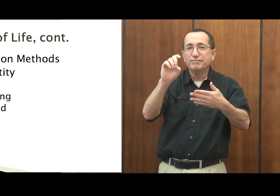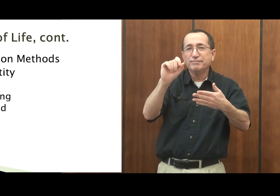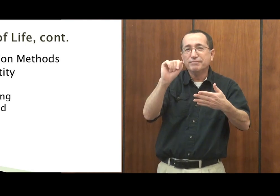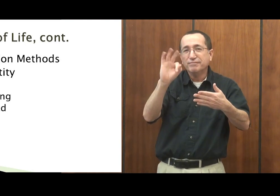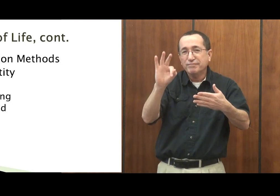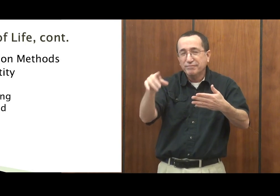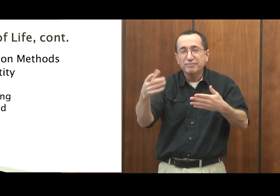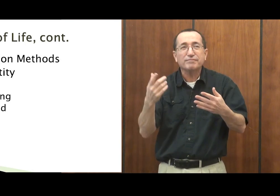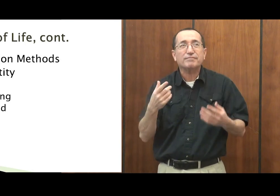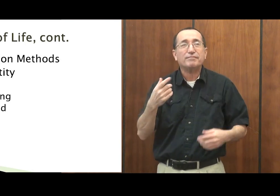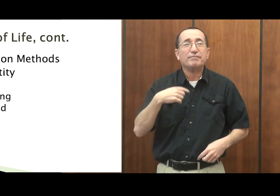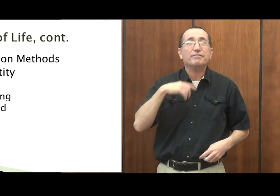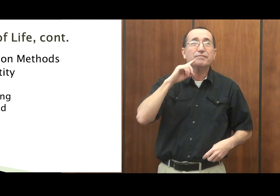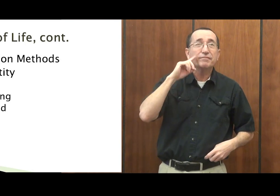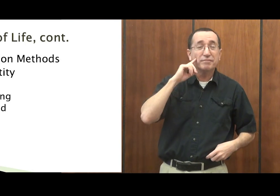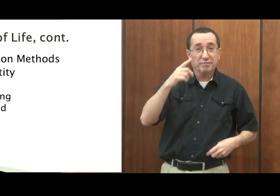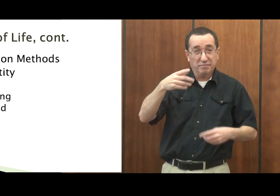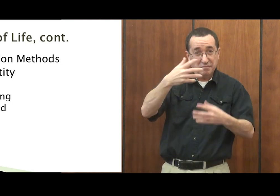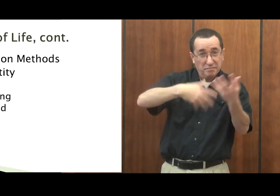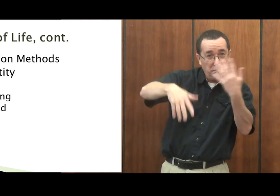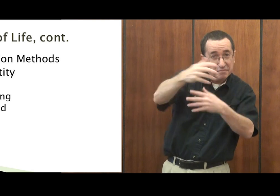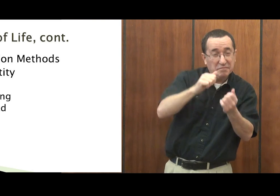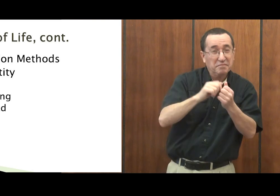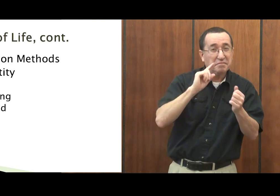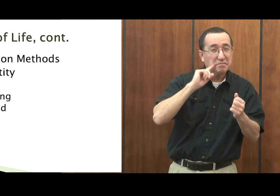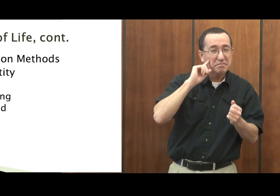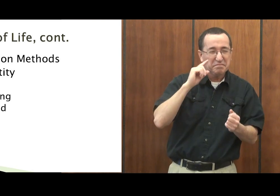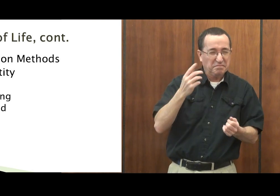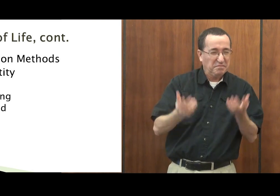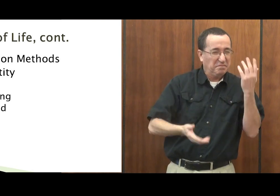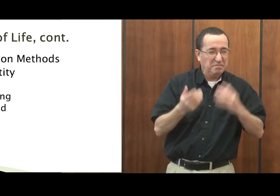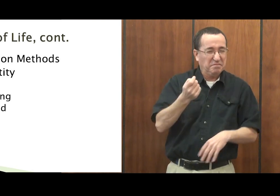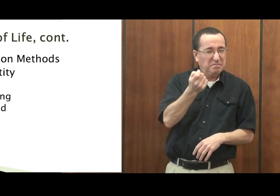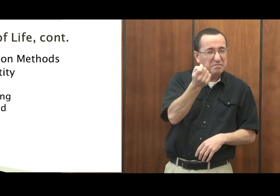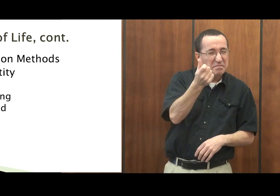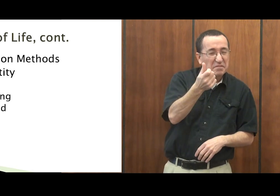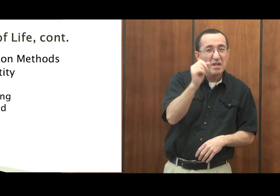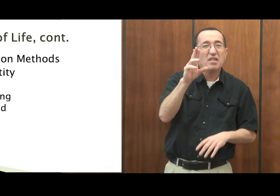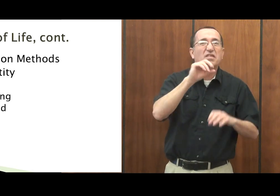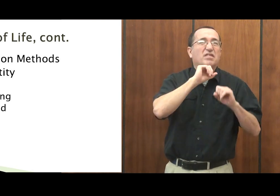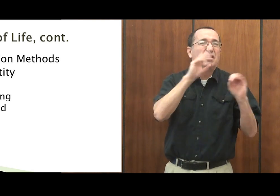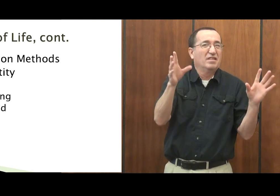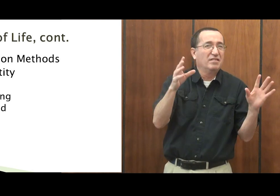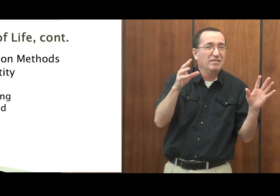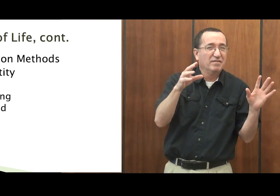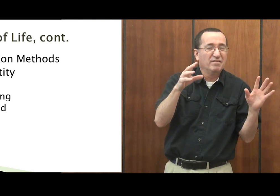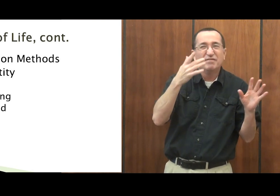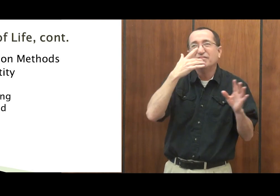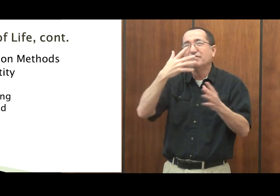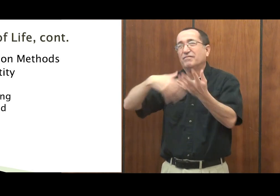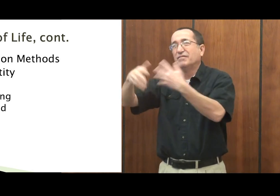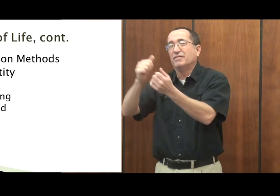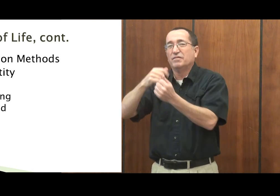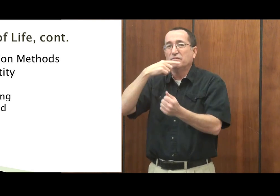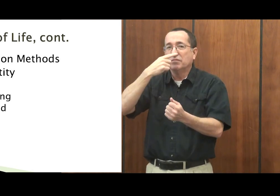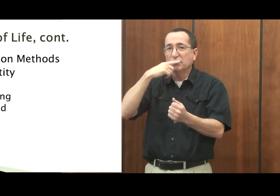person deaf. The doctor says you have a hearing loss. But they don't hang out in the deaf world. They don't use sign language.